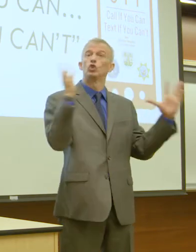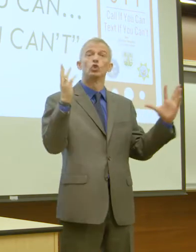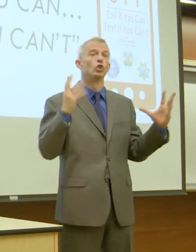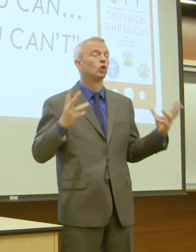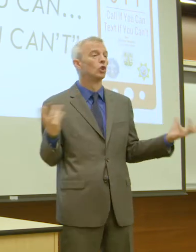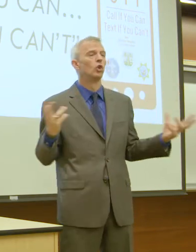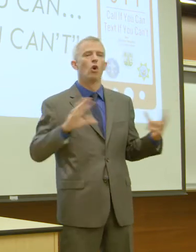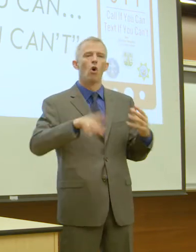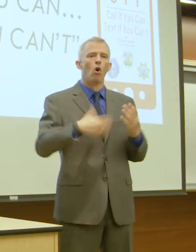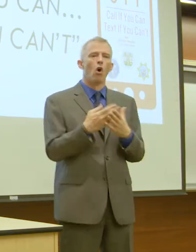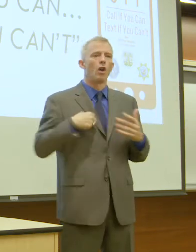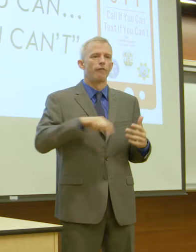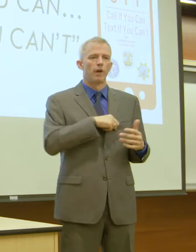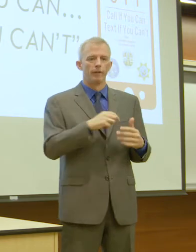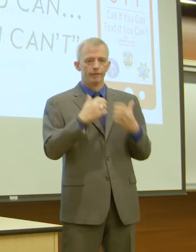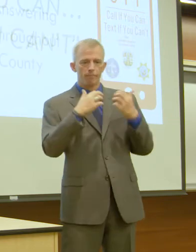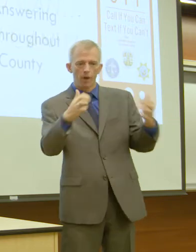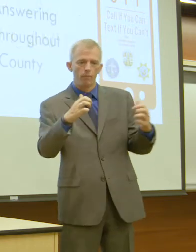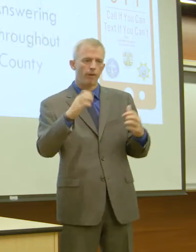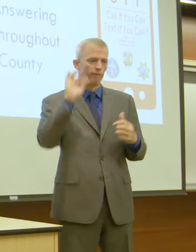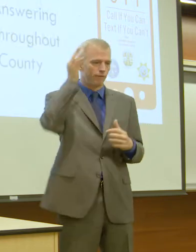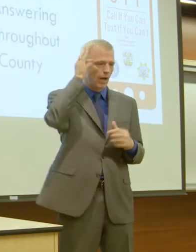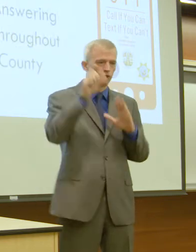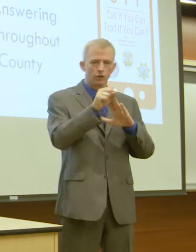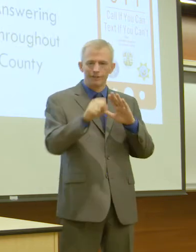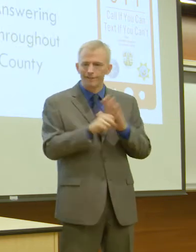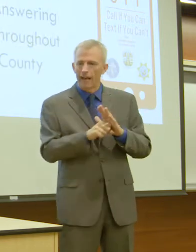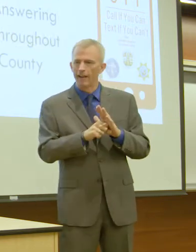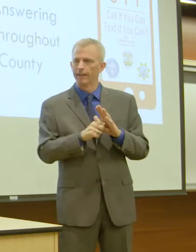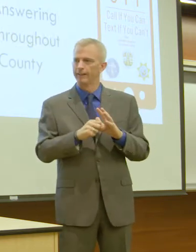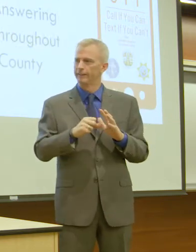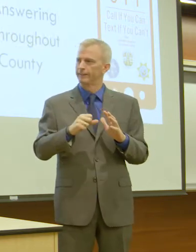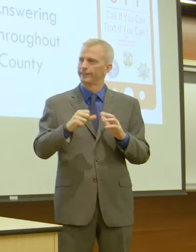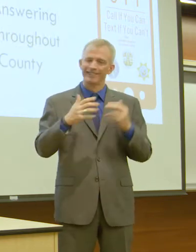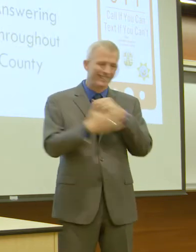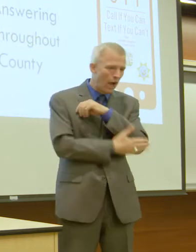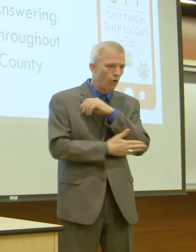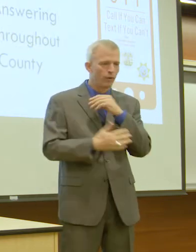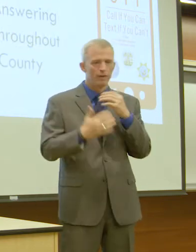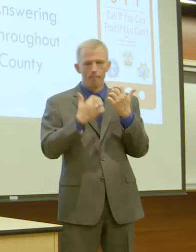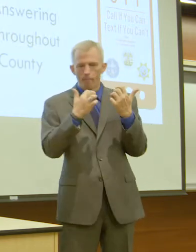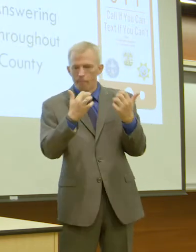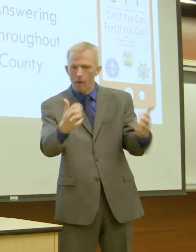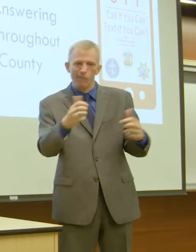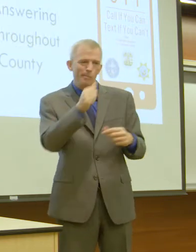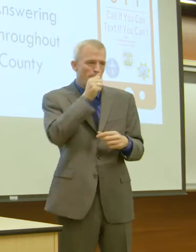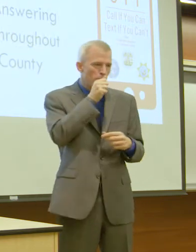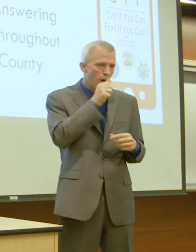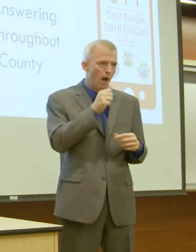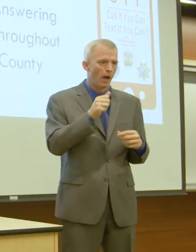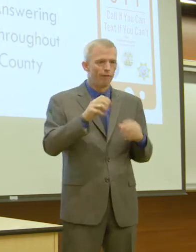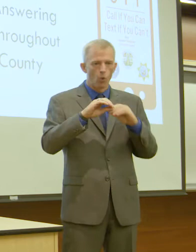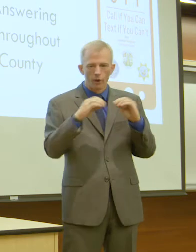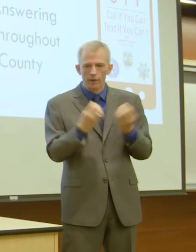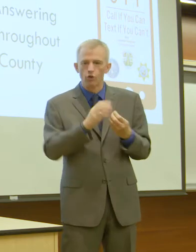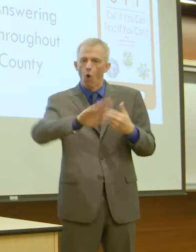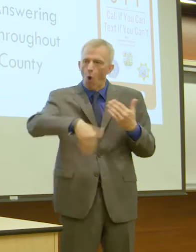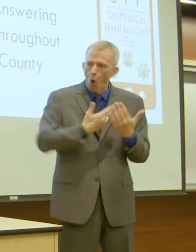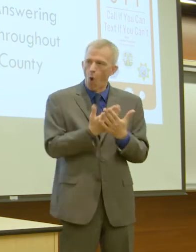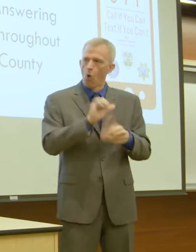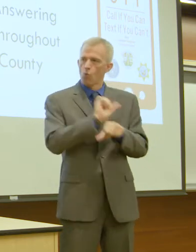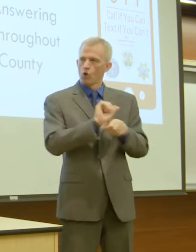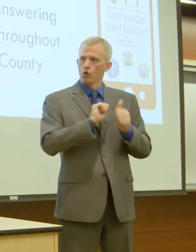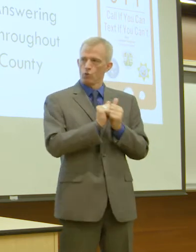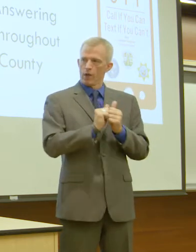public, federal, state, county, local, public, private entities are all working together, all working together